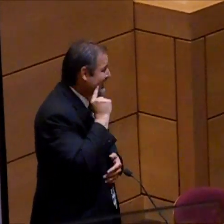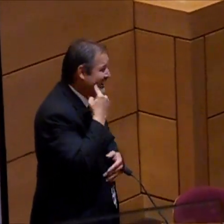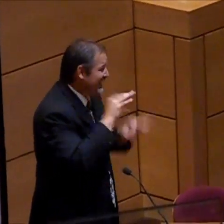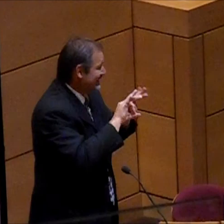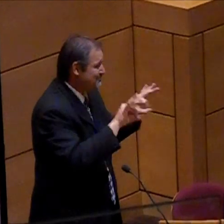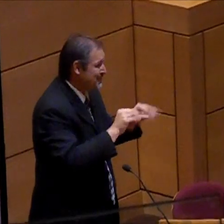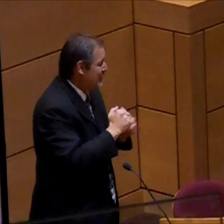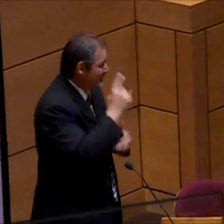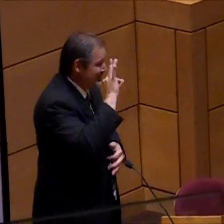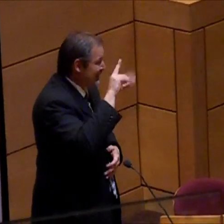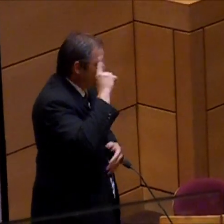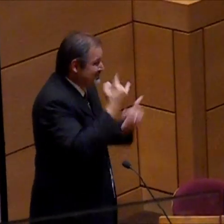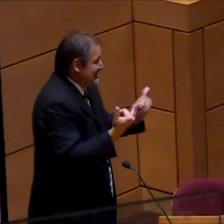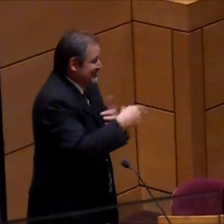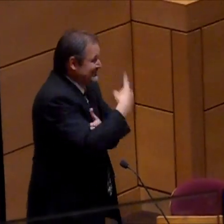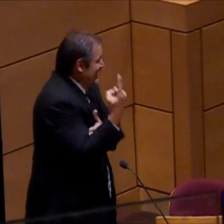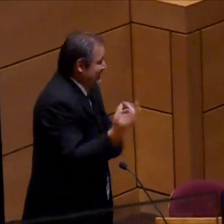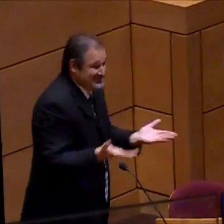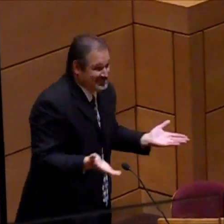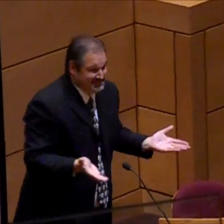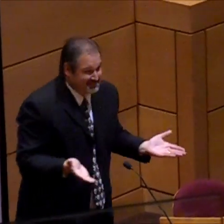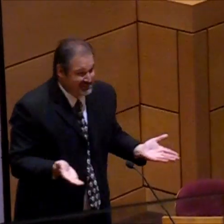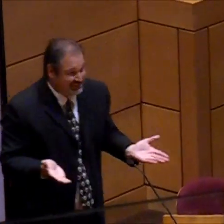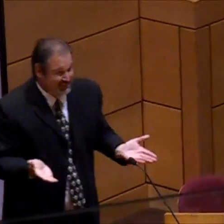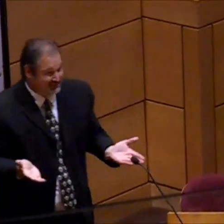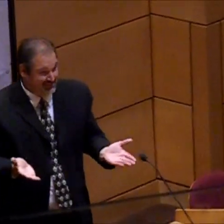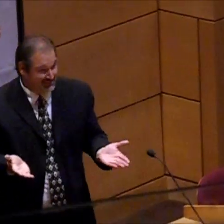we had. 91 cents per person. can't even buy a candy bar for 91 cents nowadays.